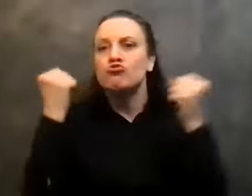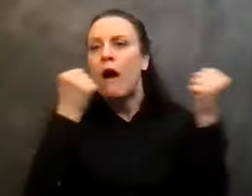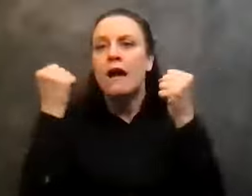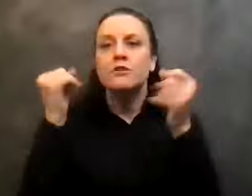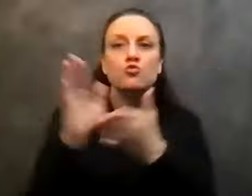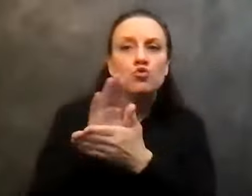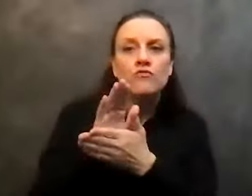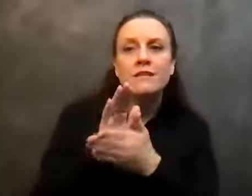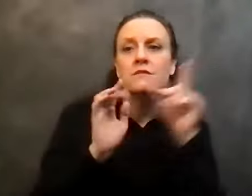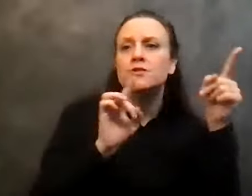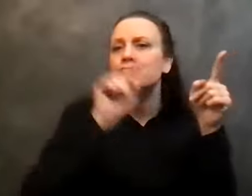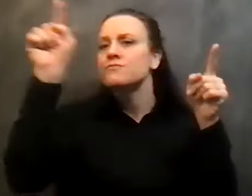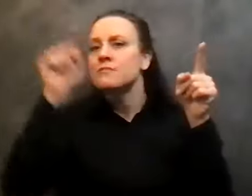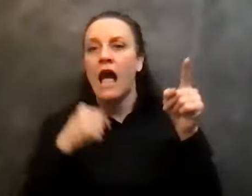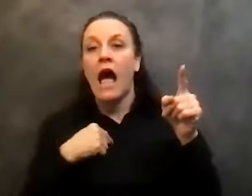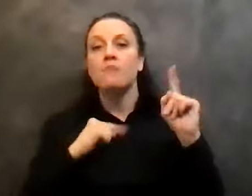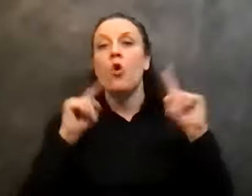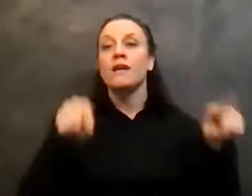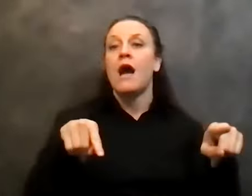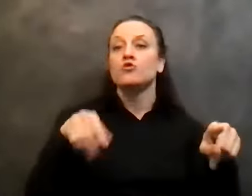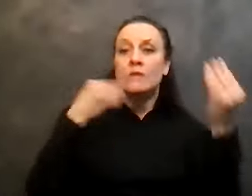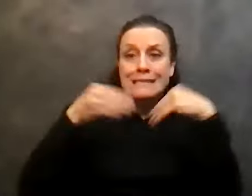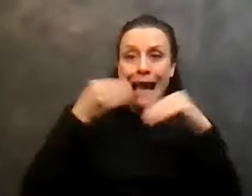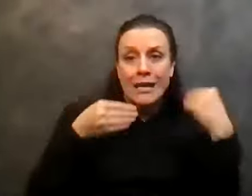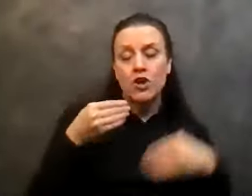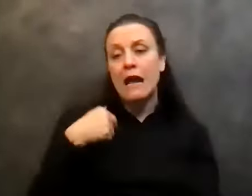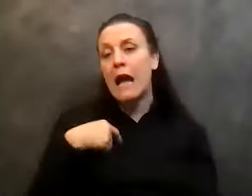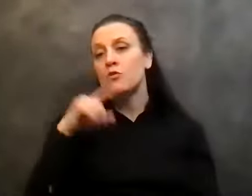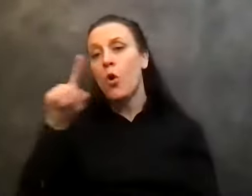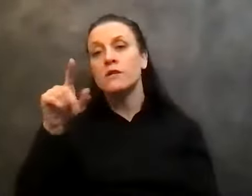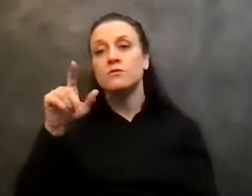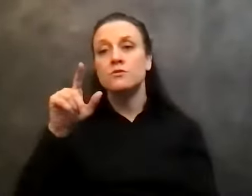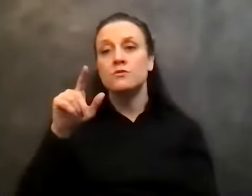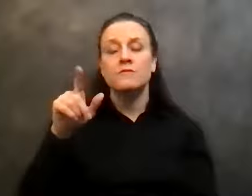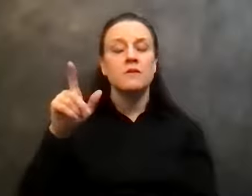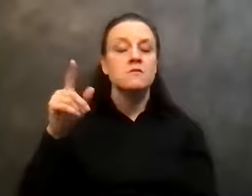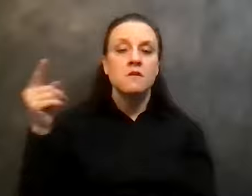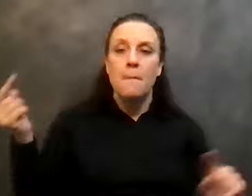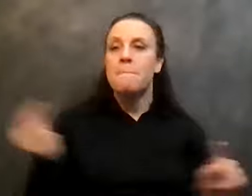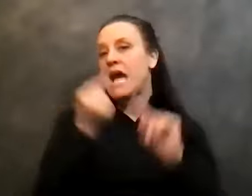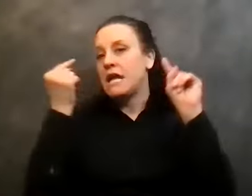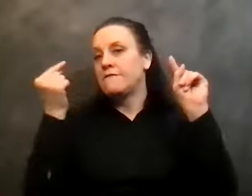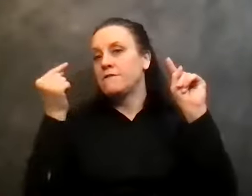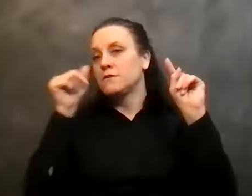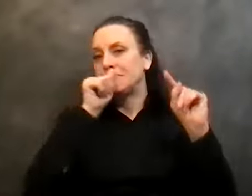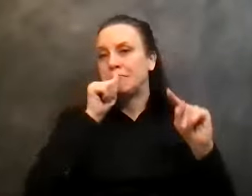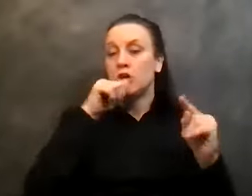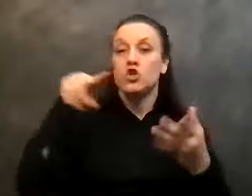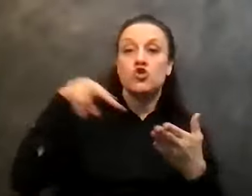hatch to the meeting. I'm going out to the diner. I'm going to the slow, painful, sober dances. I'm doing, I'm